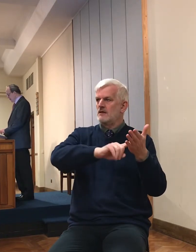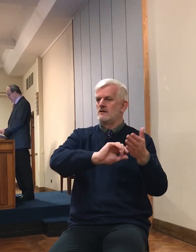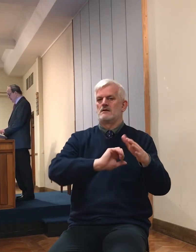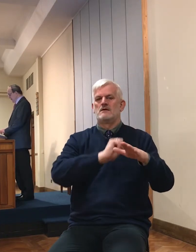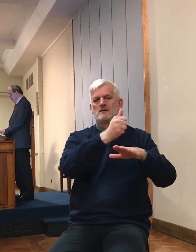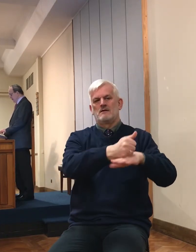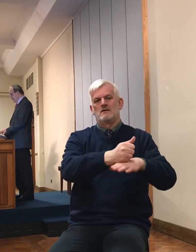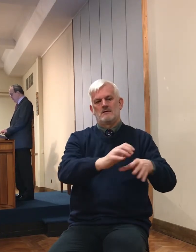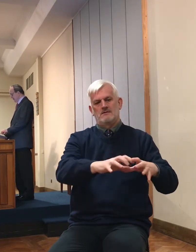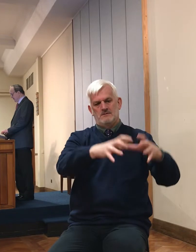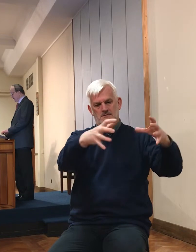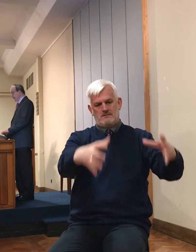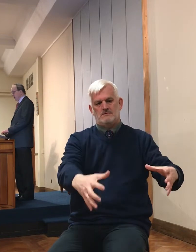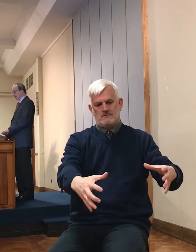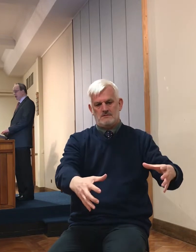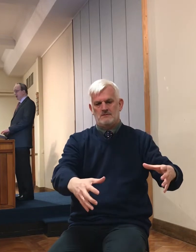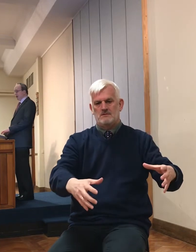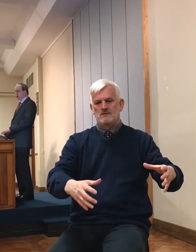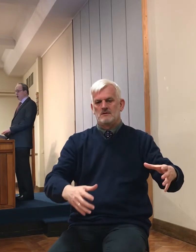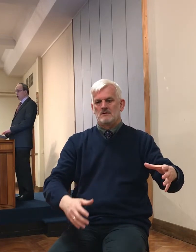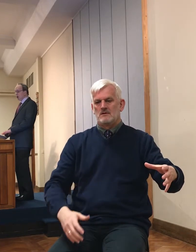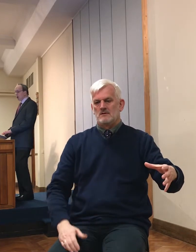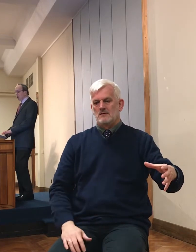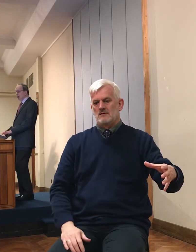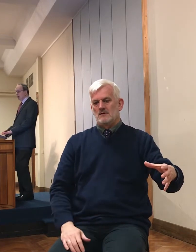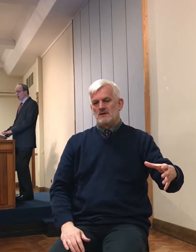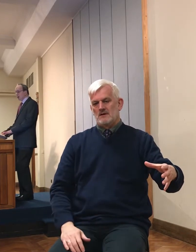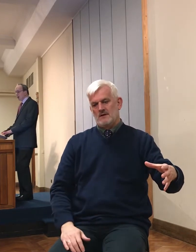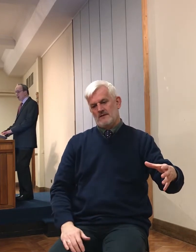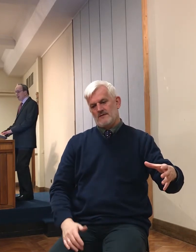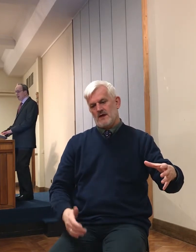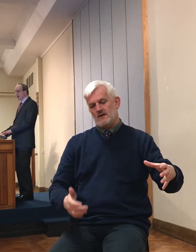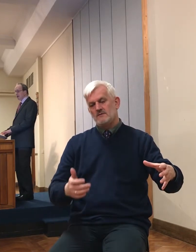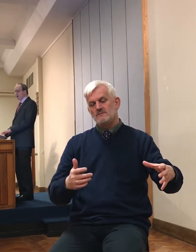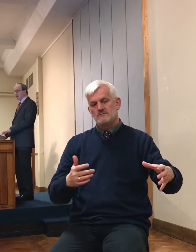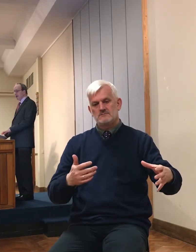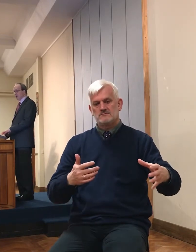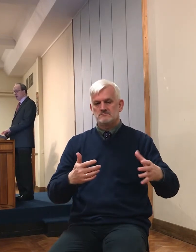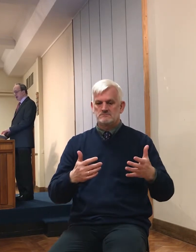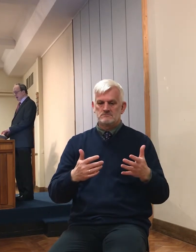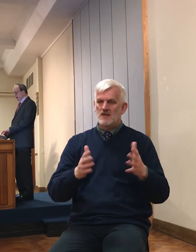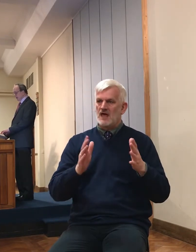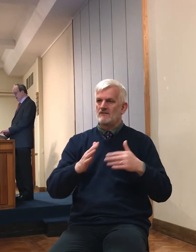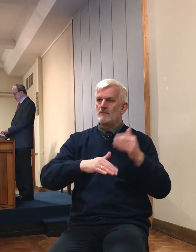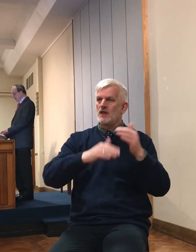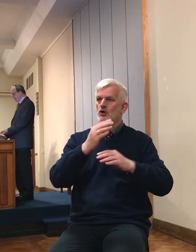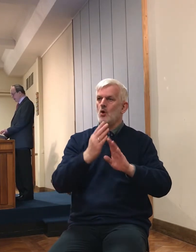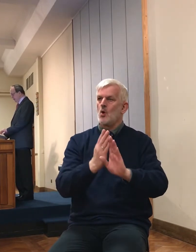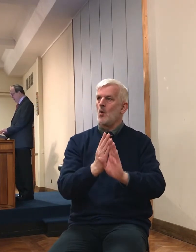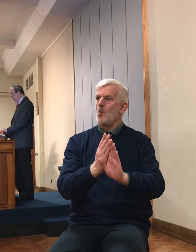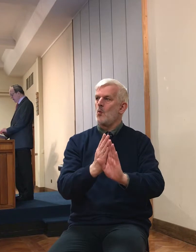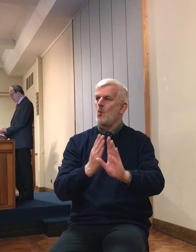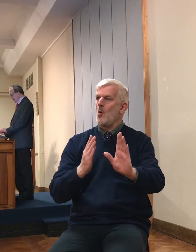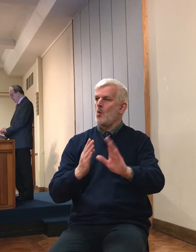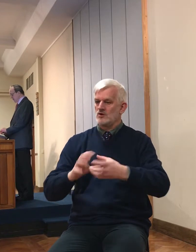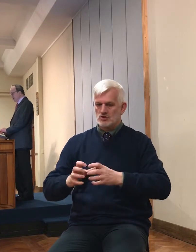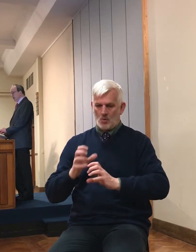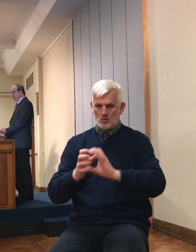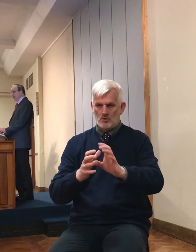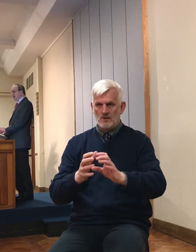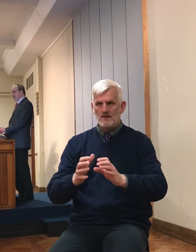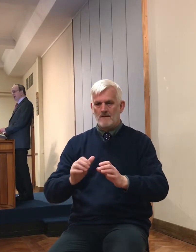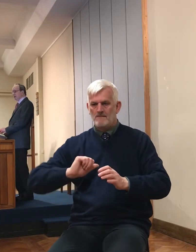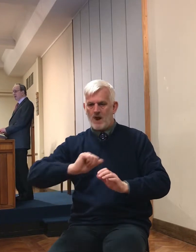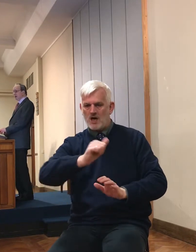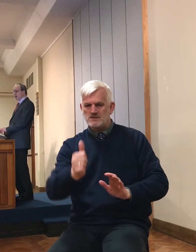that altar there would be built a substantial wall, which would be plastered, and on it would be inscribed